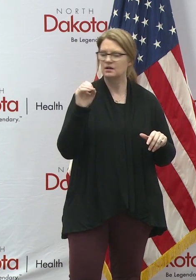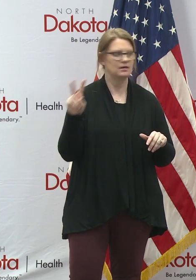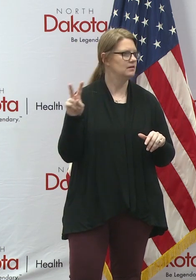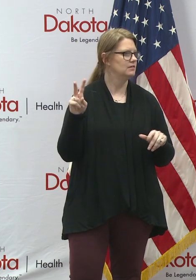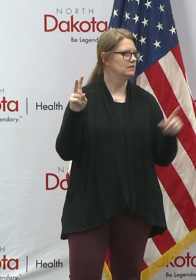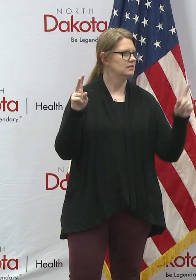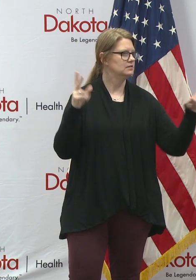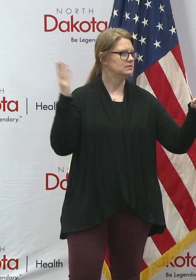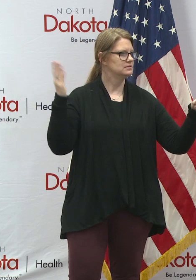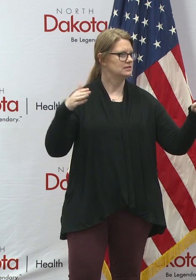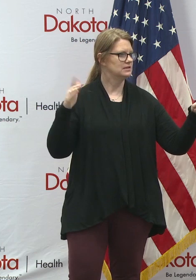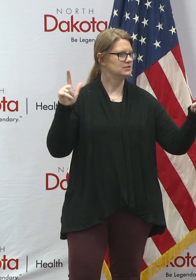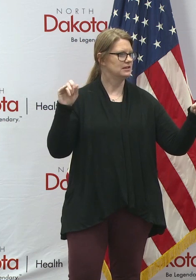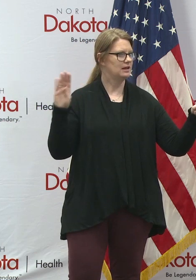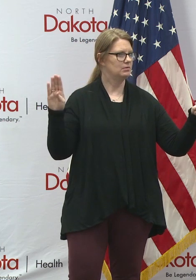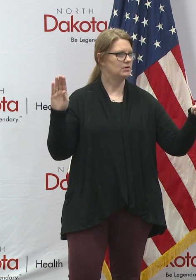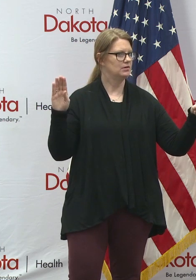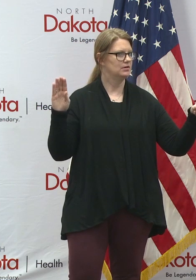Correct?